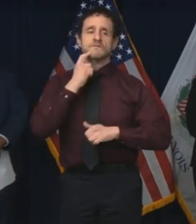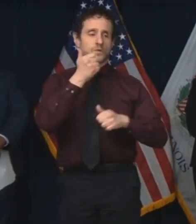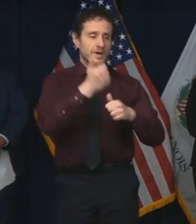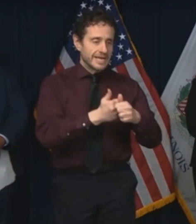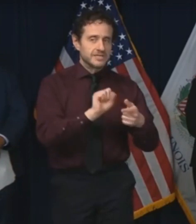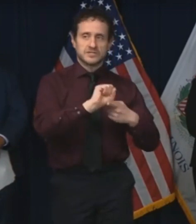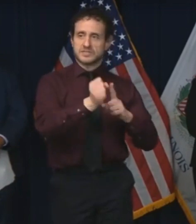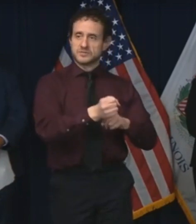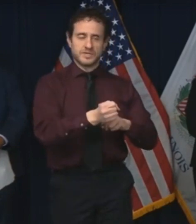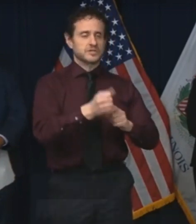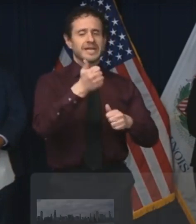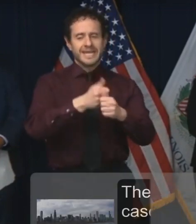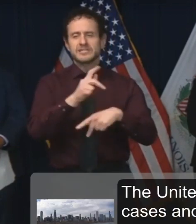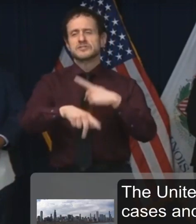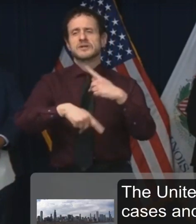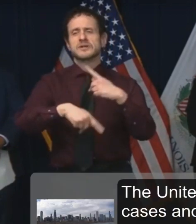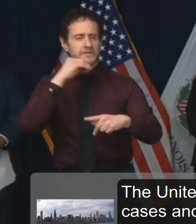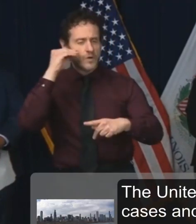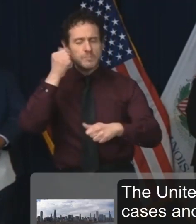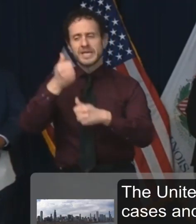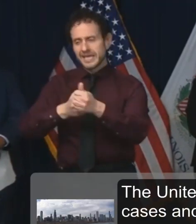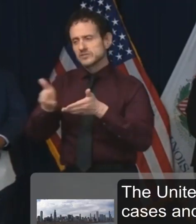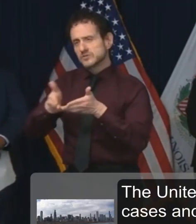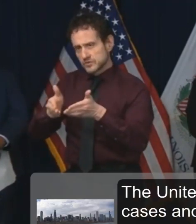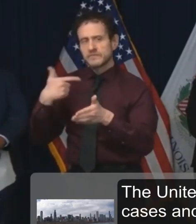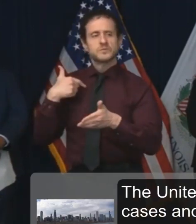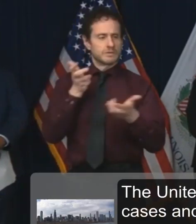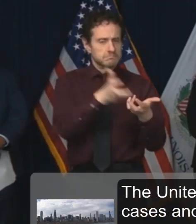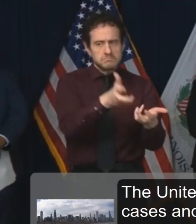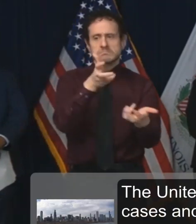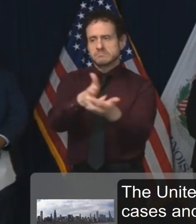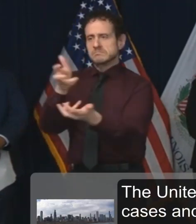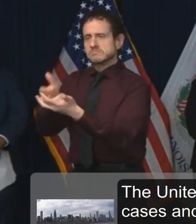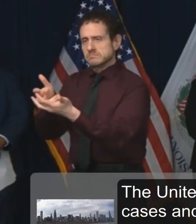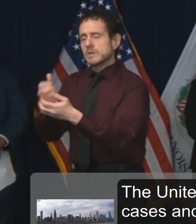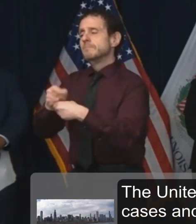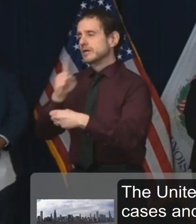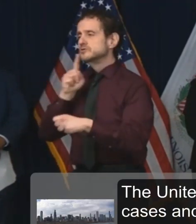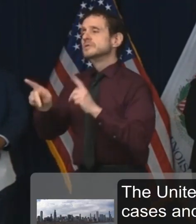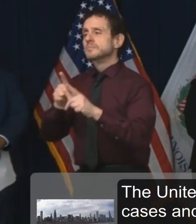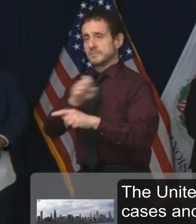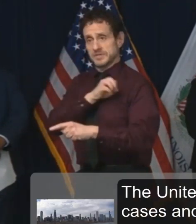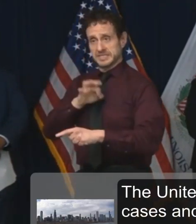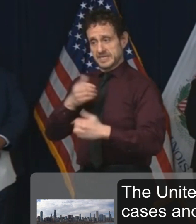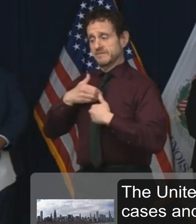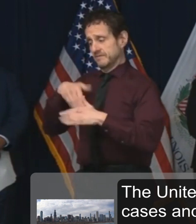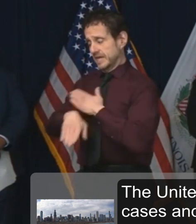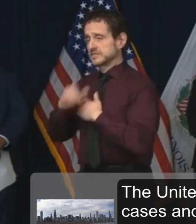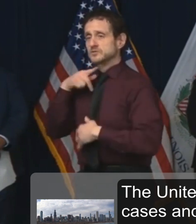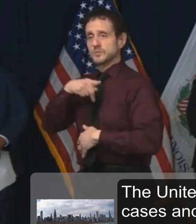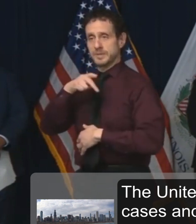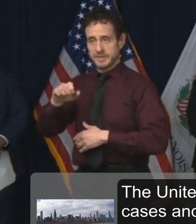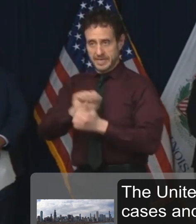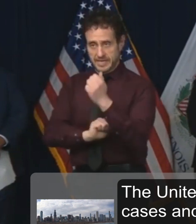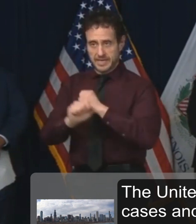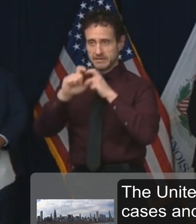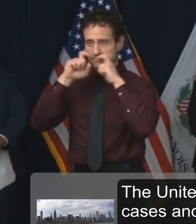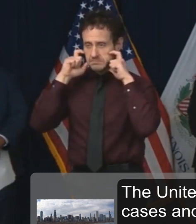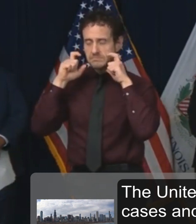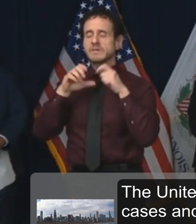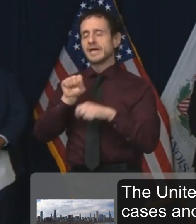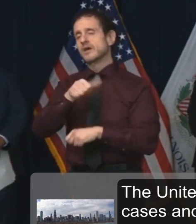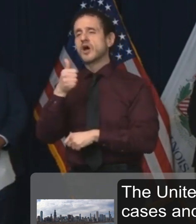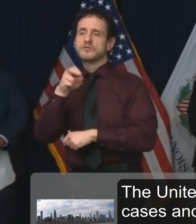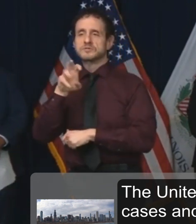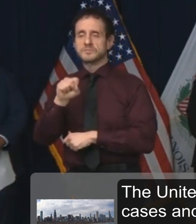that is under our purview and that factors in our state's access to PPE and other supplies. The governor has shared almost